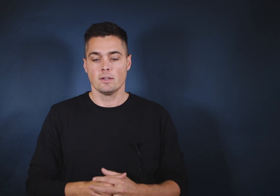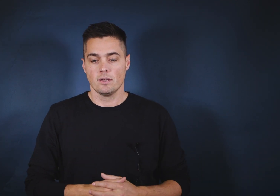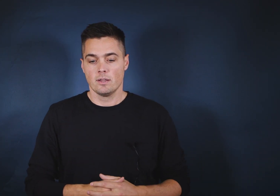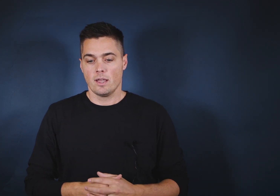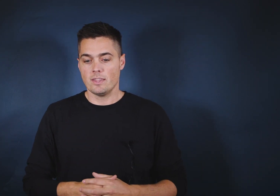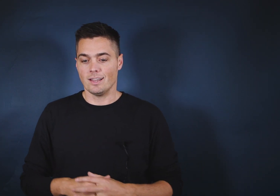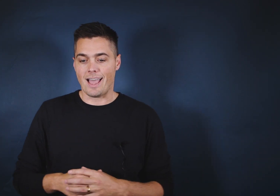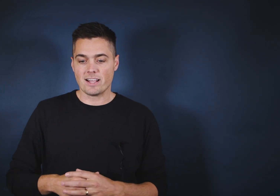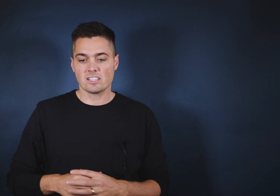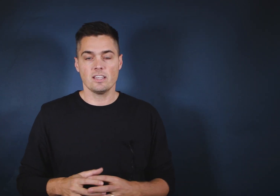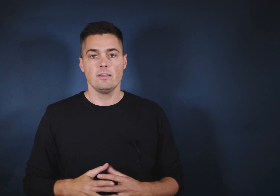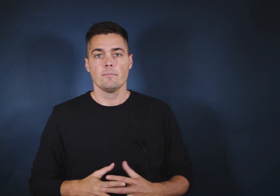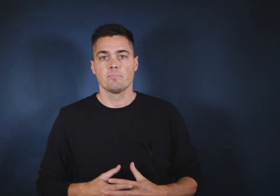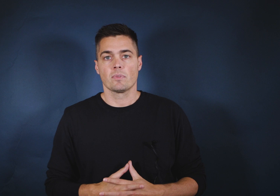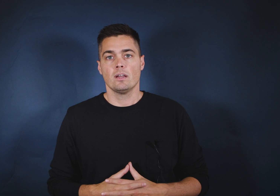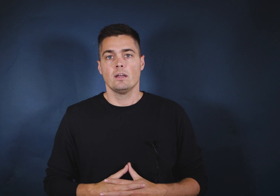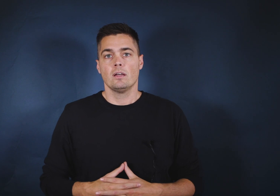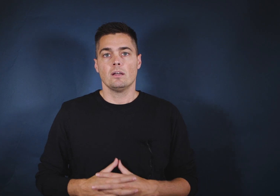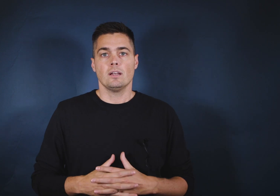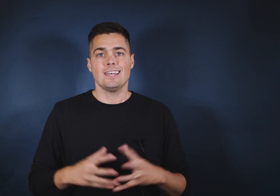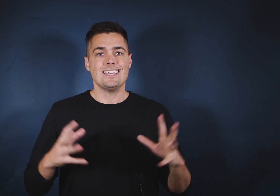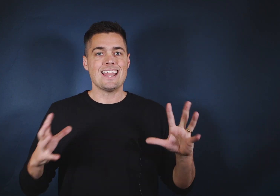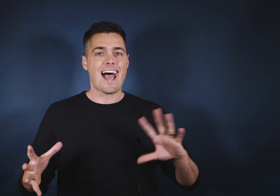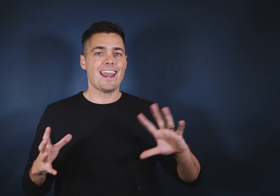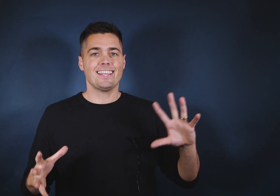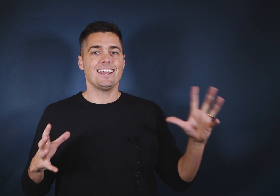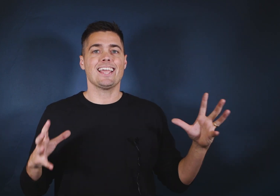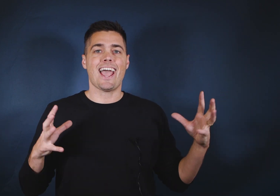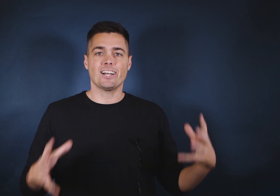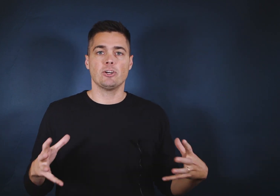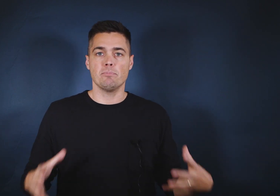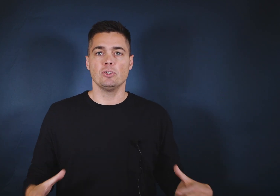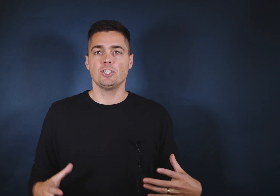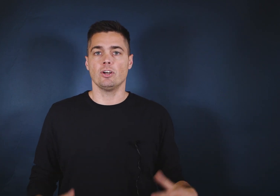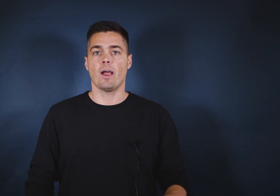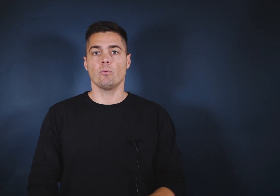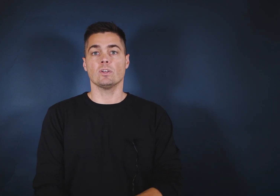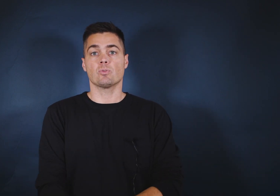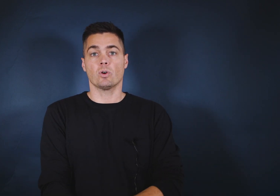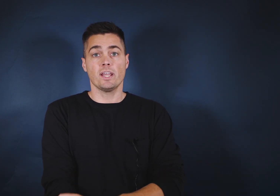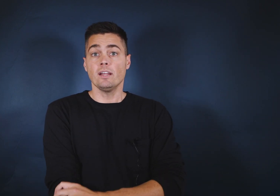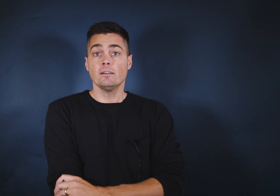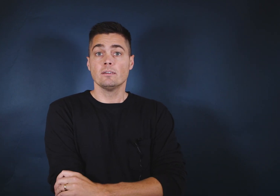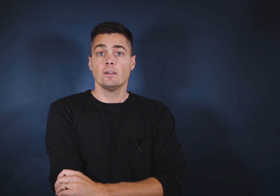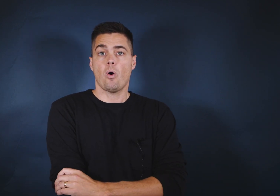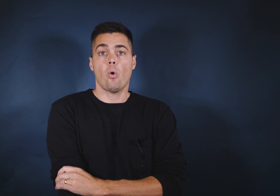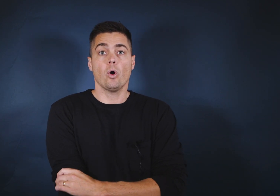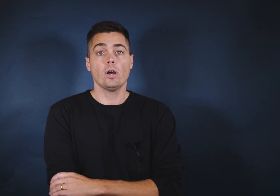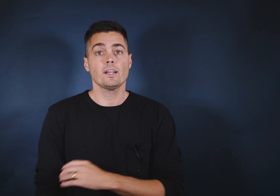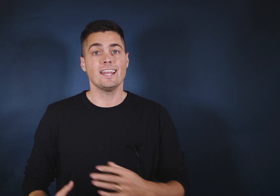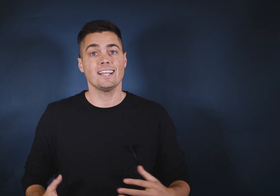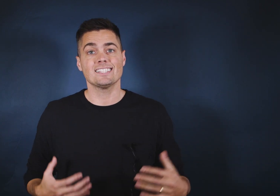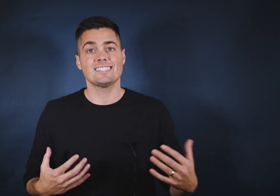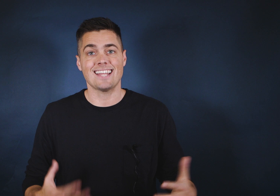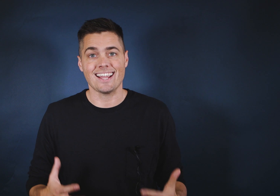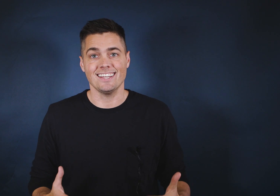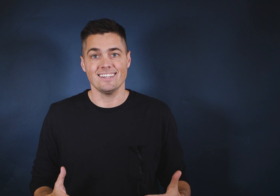And then lastly, not getting attribution around what's working or getting stagnant.